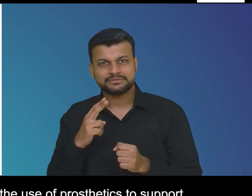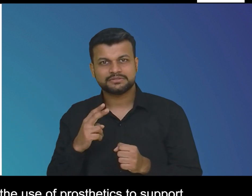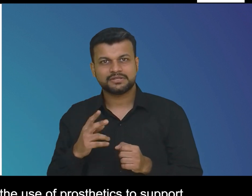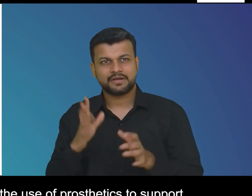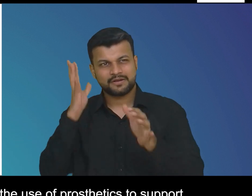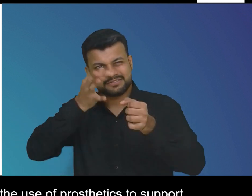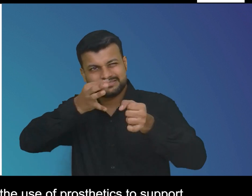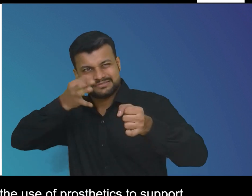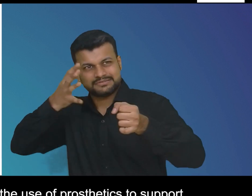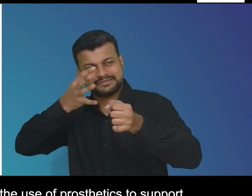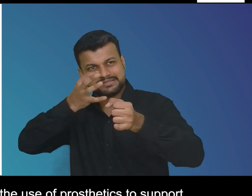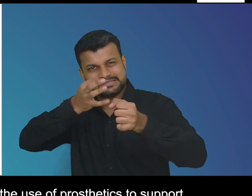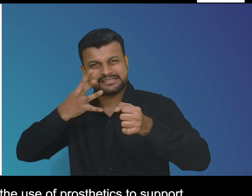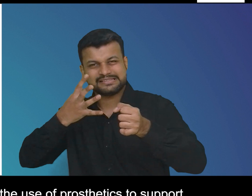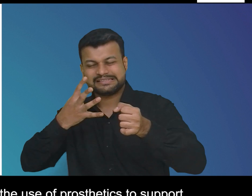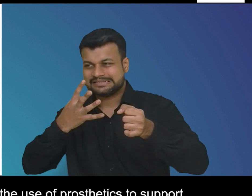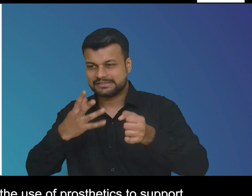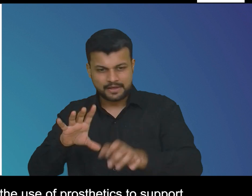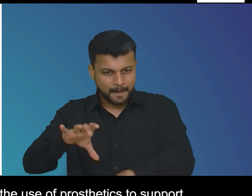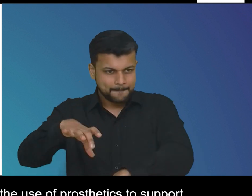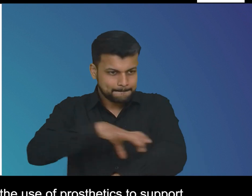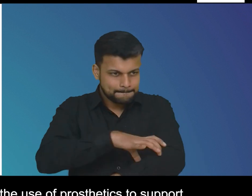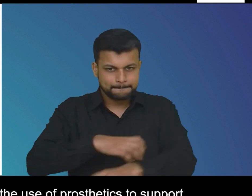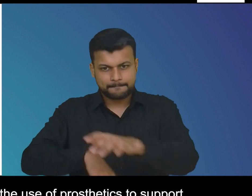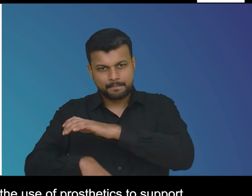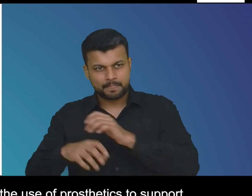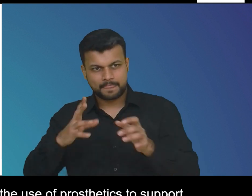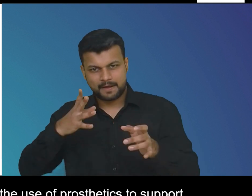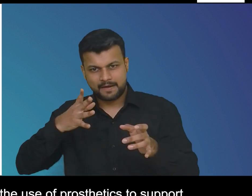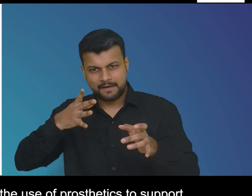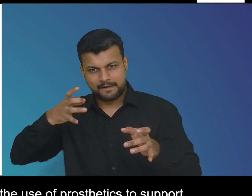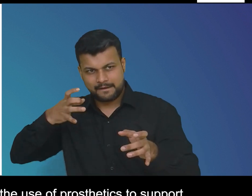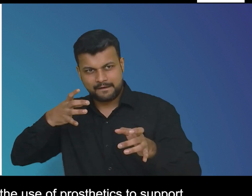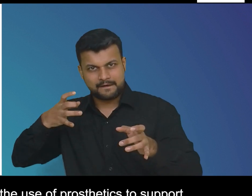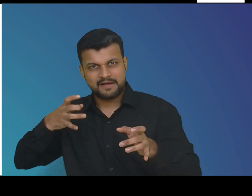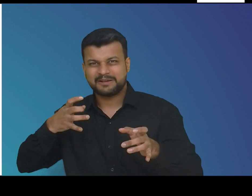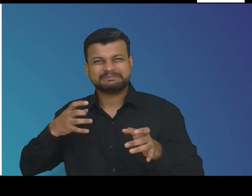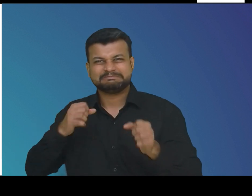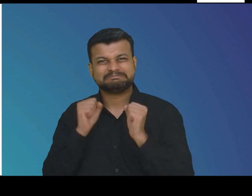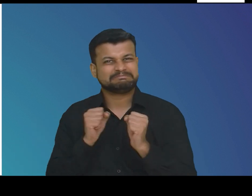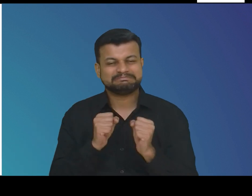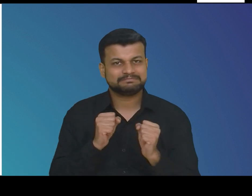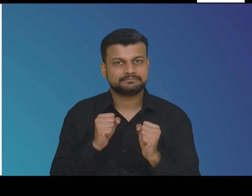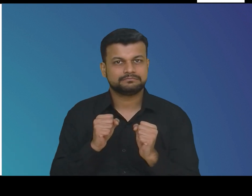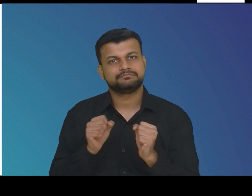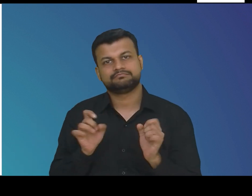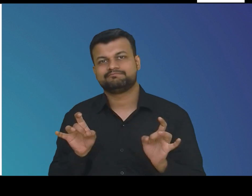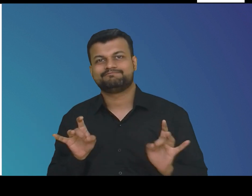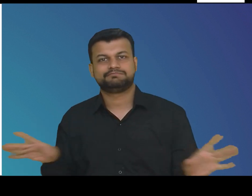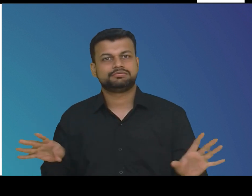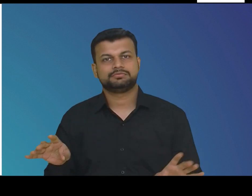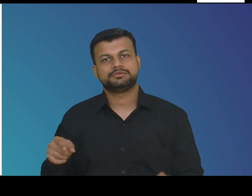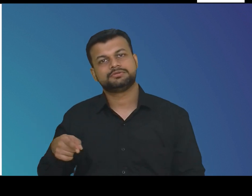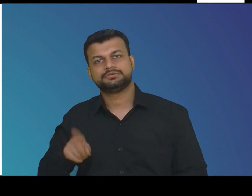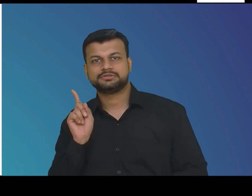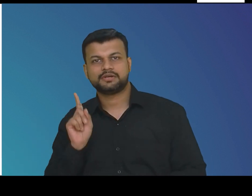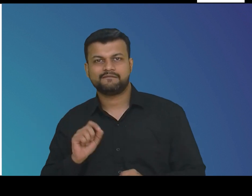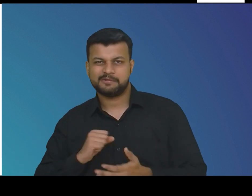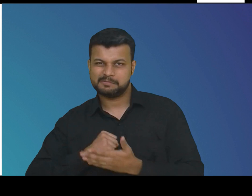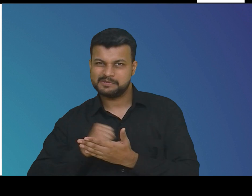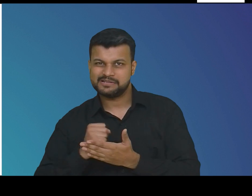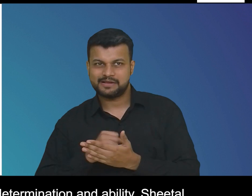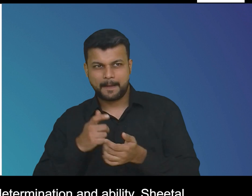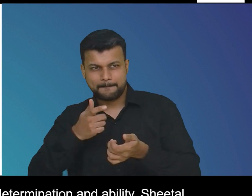she experimented with the use of prosthetics to support her goal in para archery she learned quickly that this wasn't her cup of tea